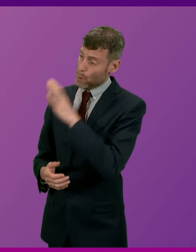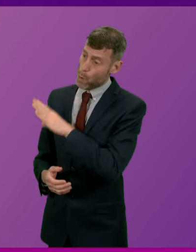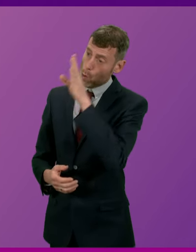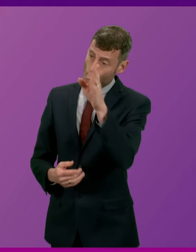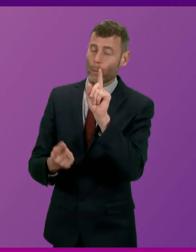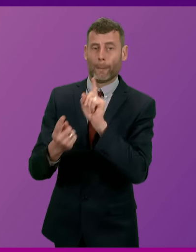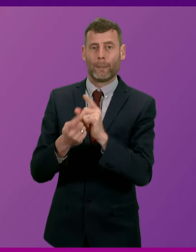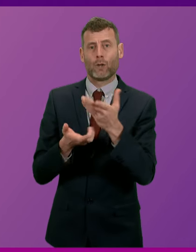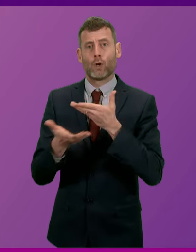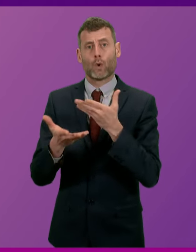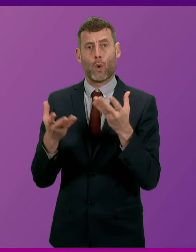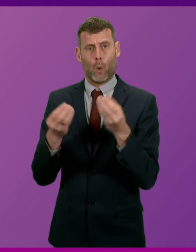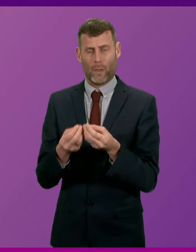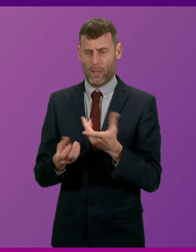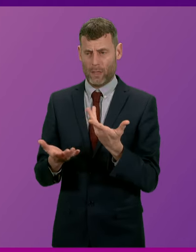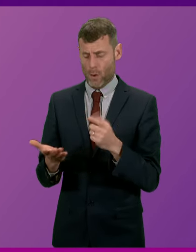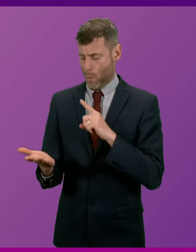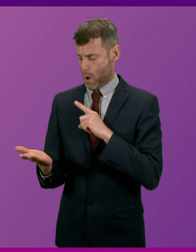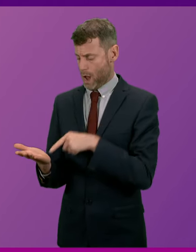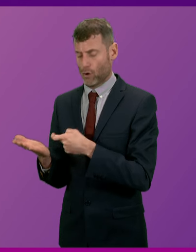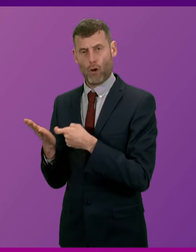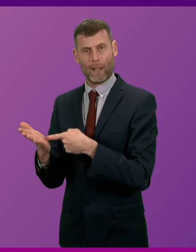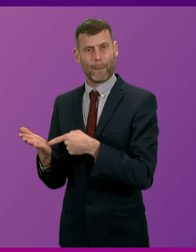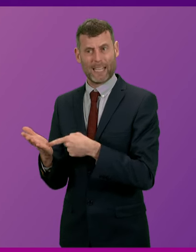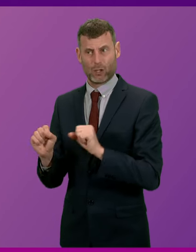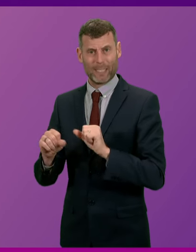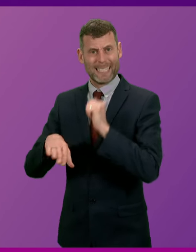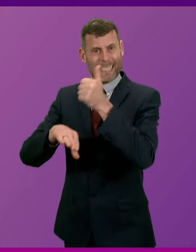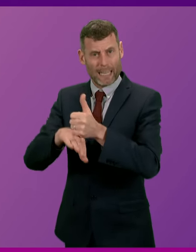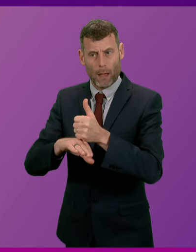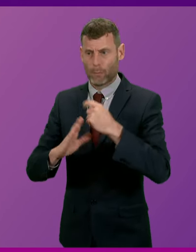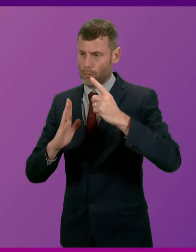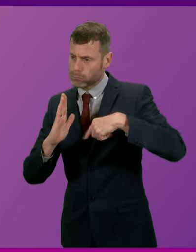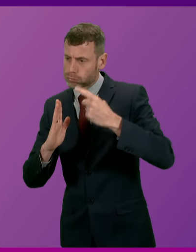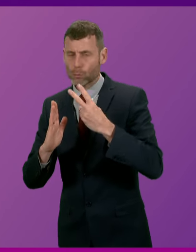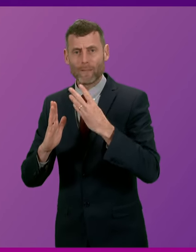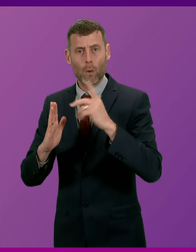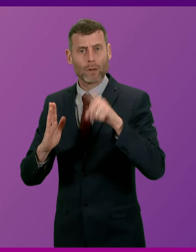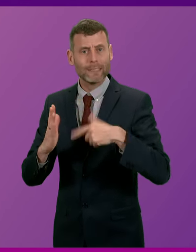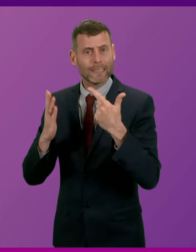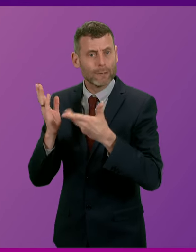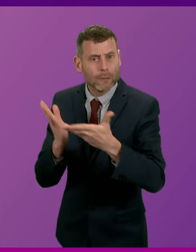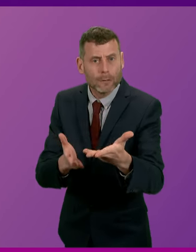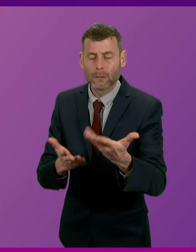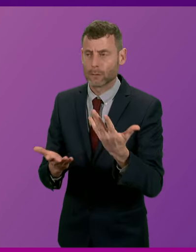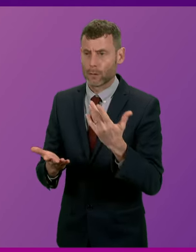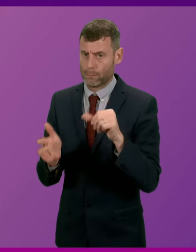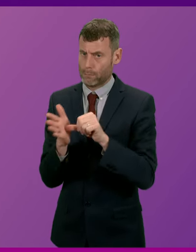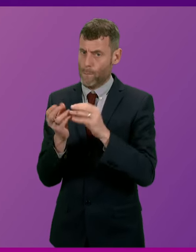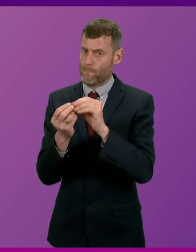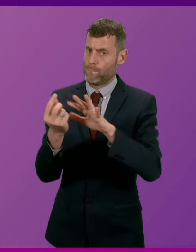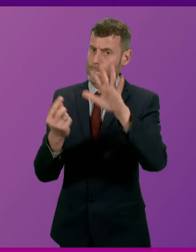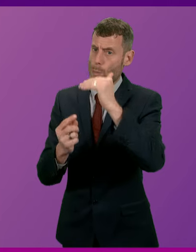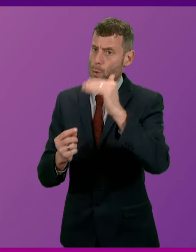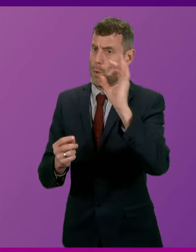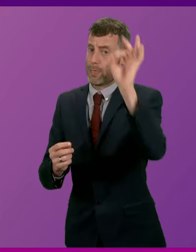concerns over what those ongoing delays in restoring services means for families and communities in North Skye and how his Government will help ensure those